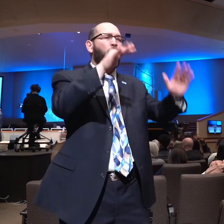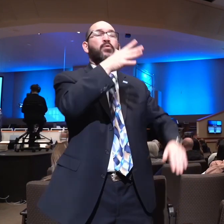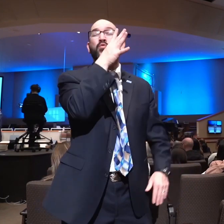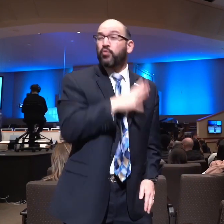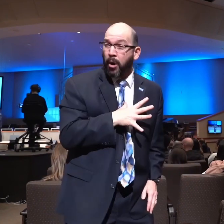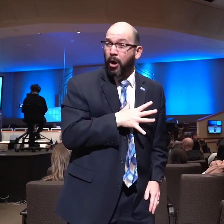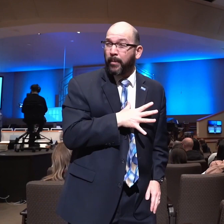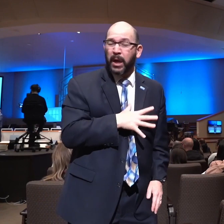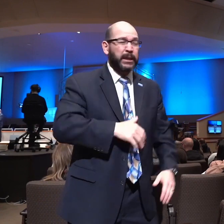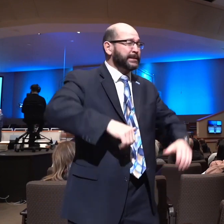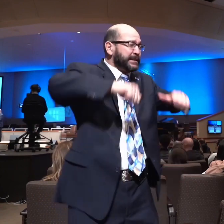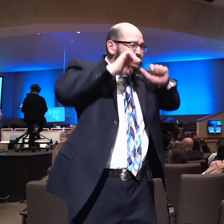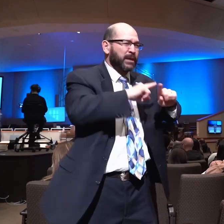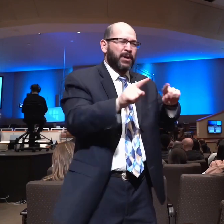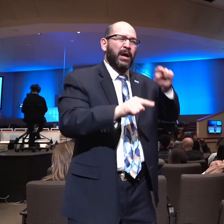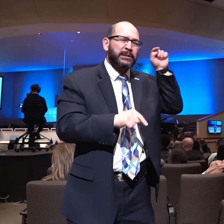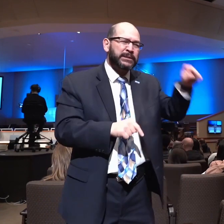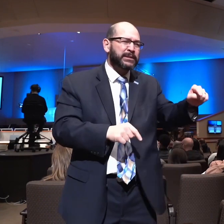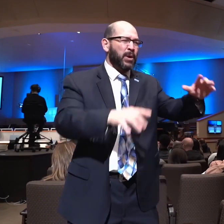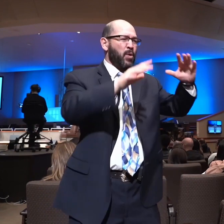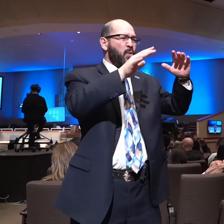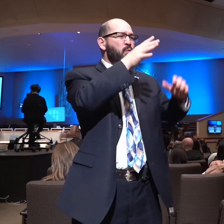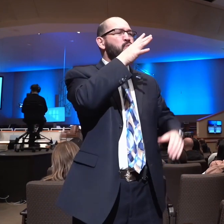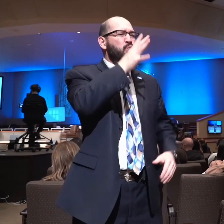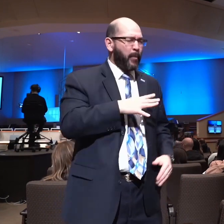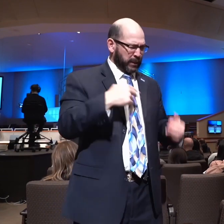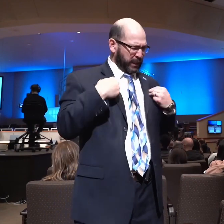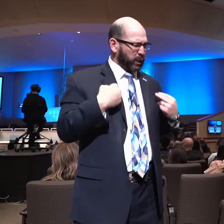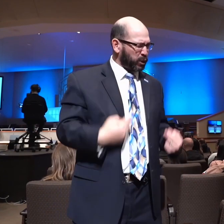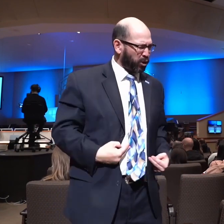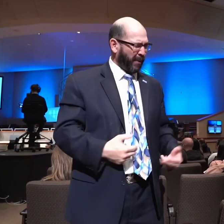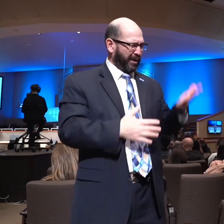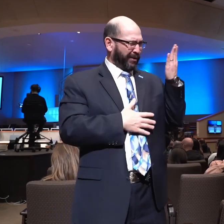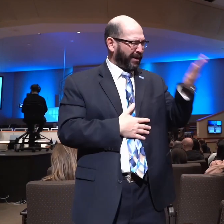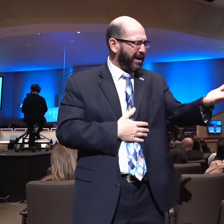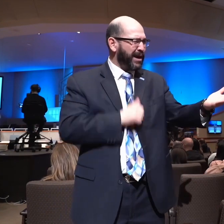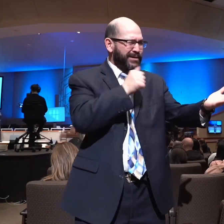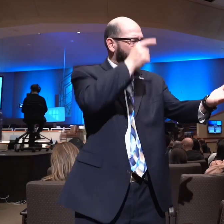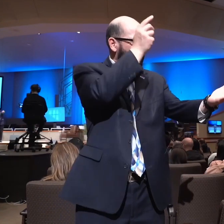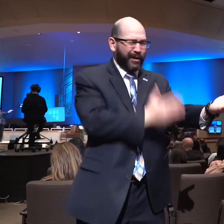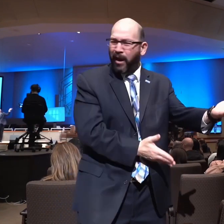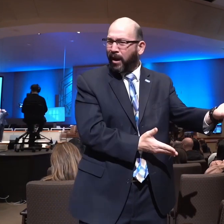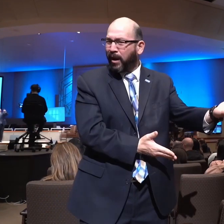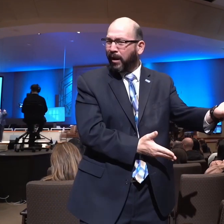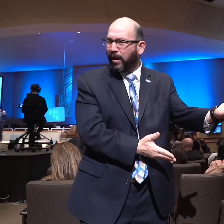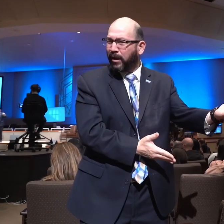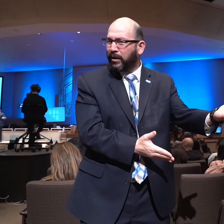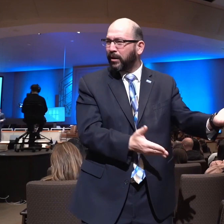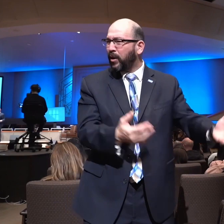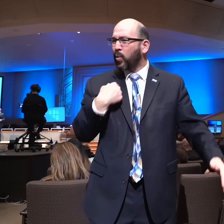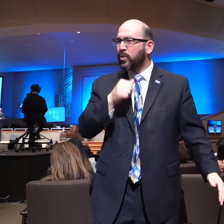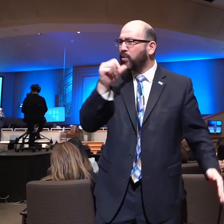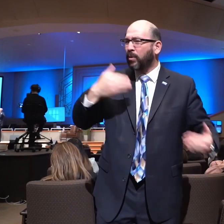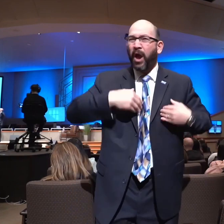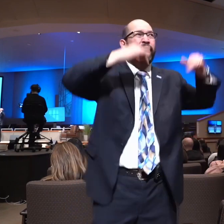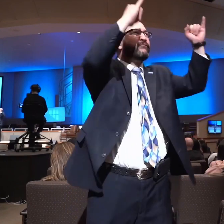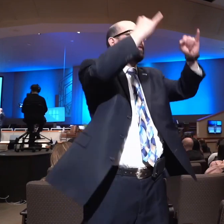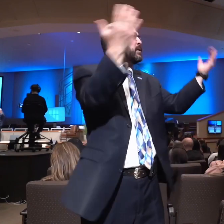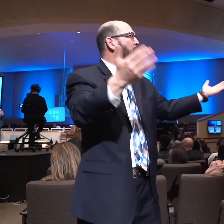above women. She's not one that we are to pray to. She's not an object of prayer. You don't see statues around this auditorium. We don't pray to the